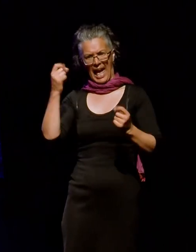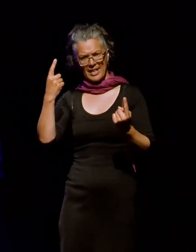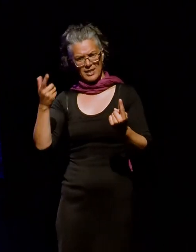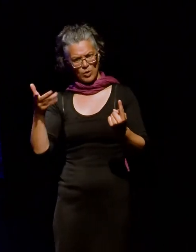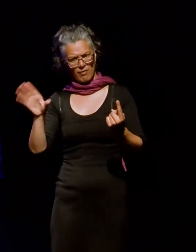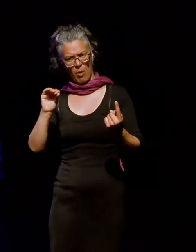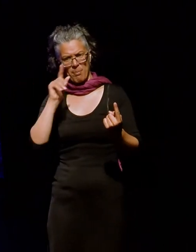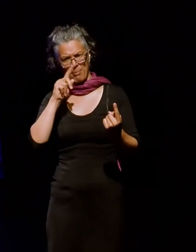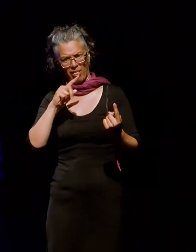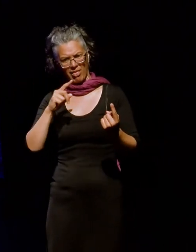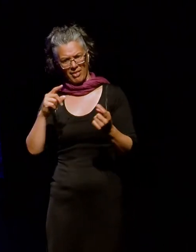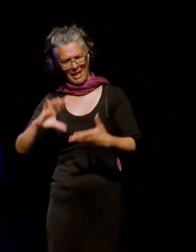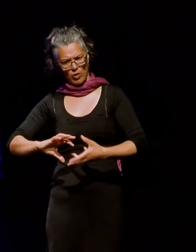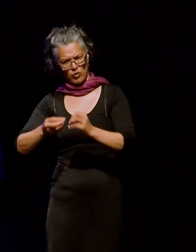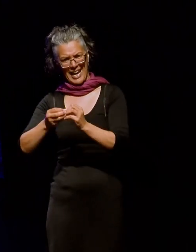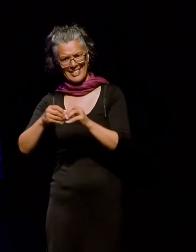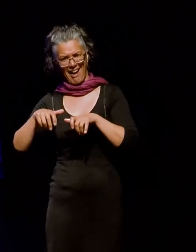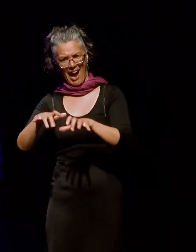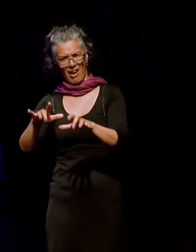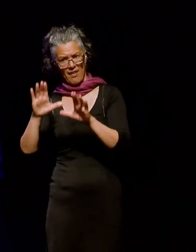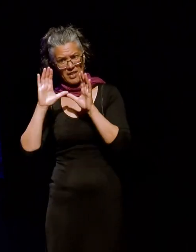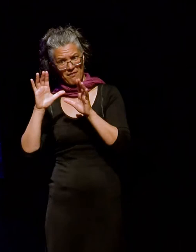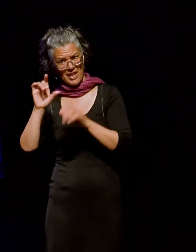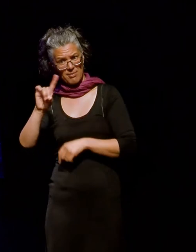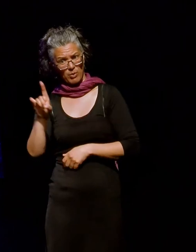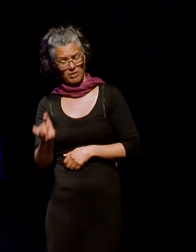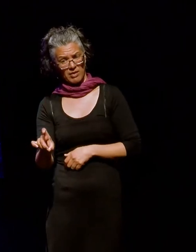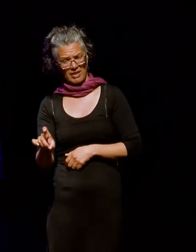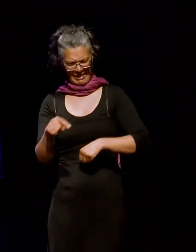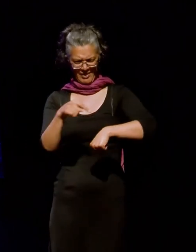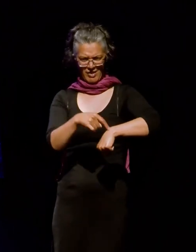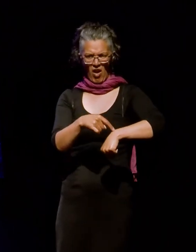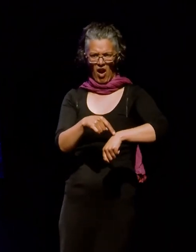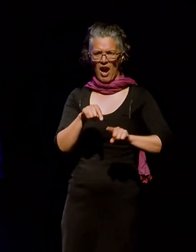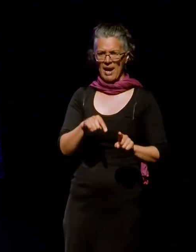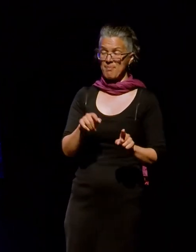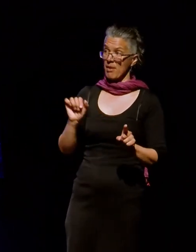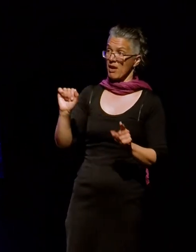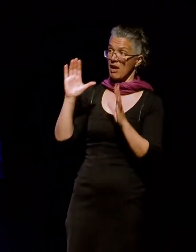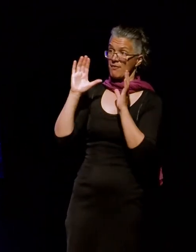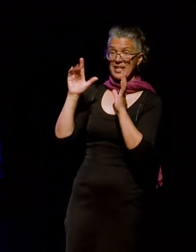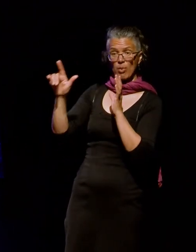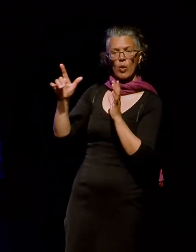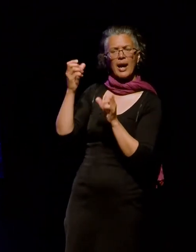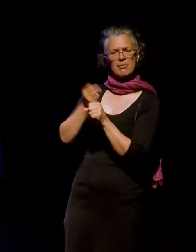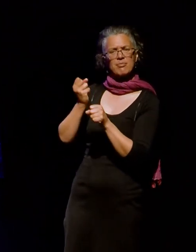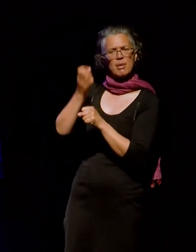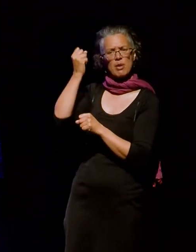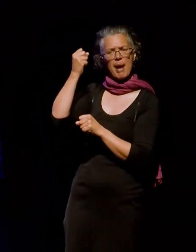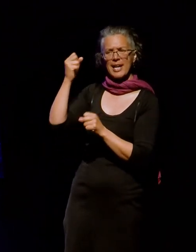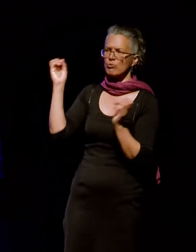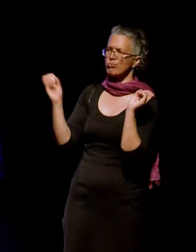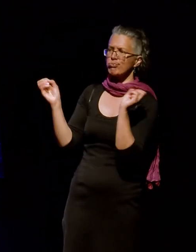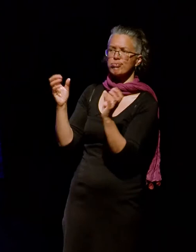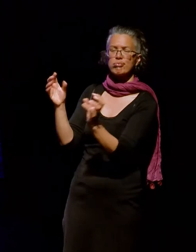archives on Facebook. And so Facebook affords a space for community memory making. But this research along with others before me